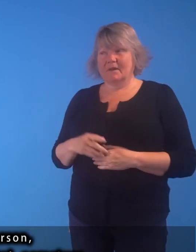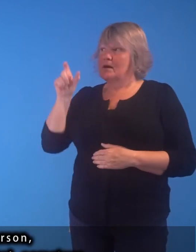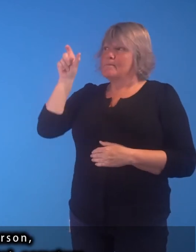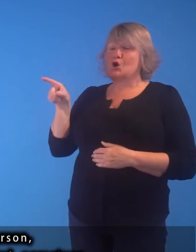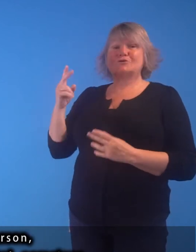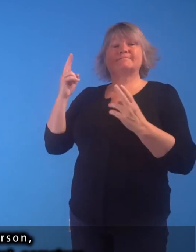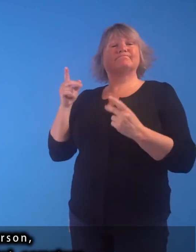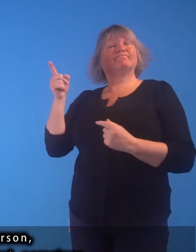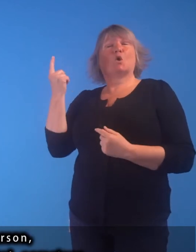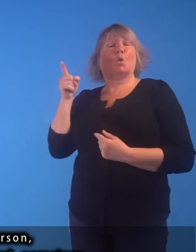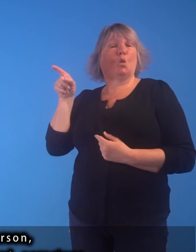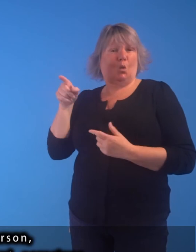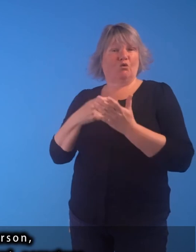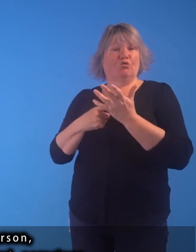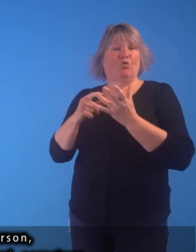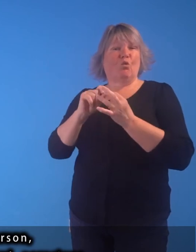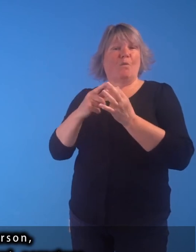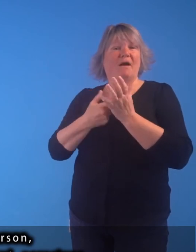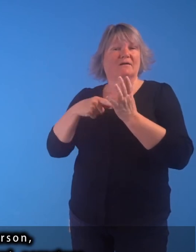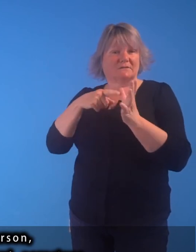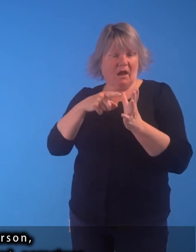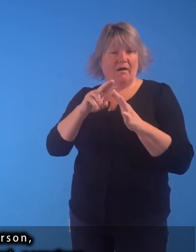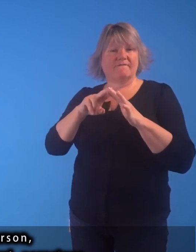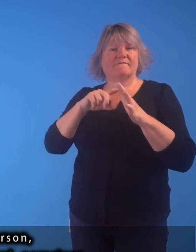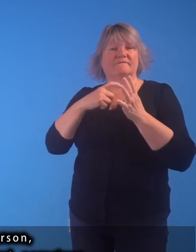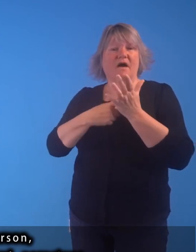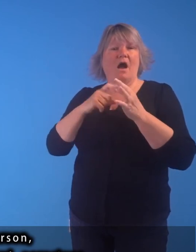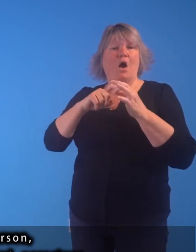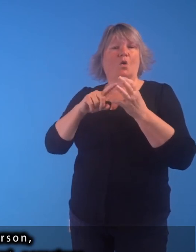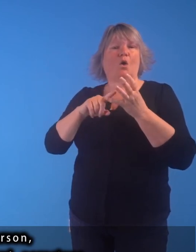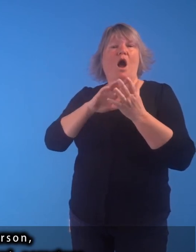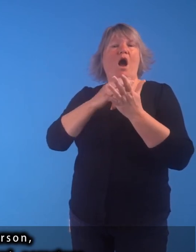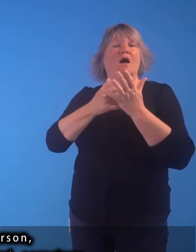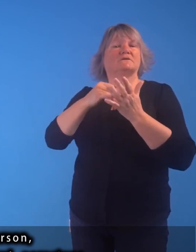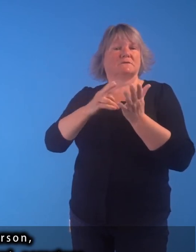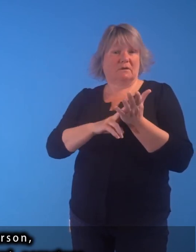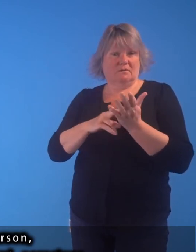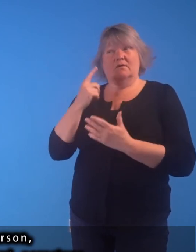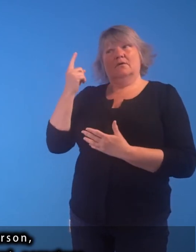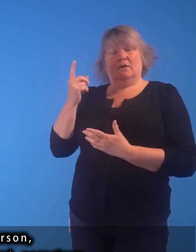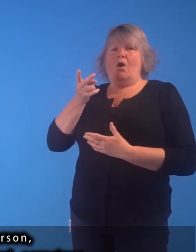The sitter is Roberta Farquharson, who modelled for the artist on several occasions.